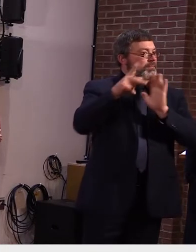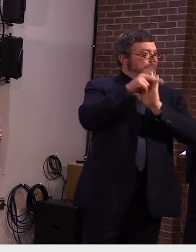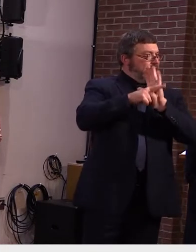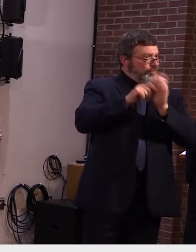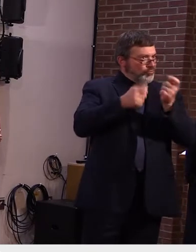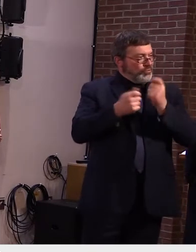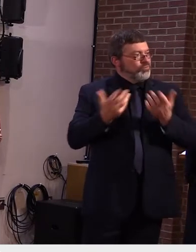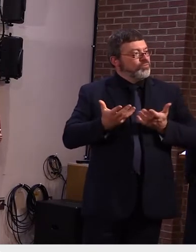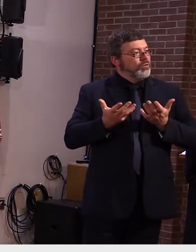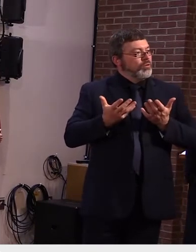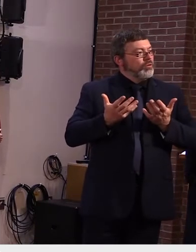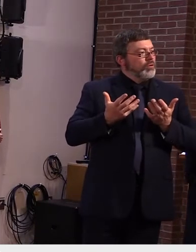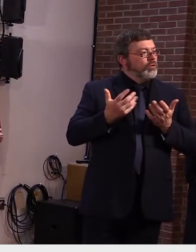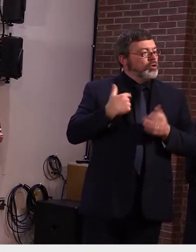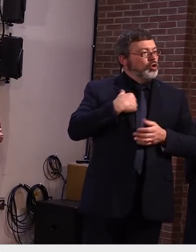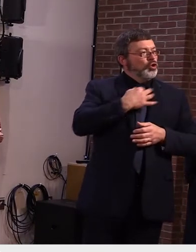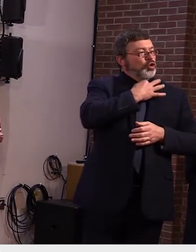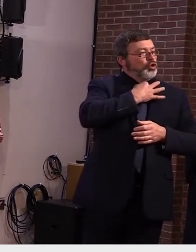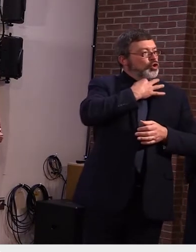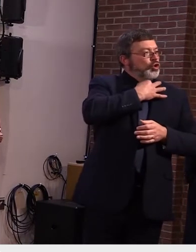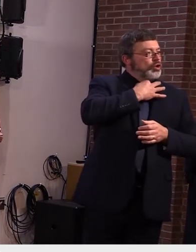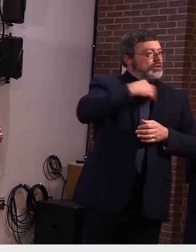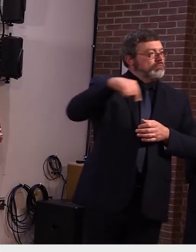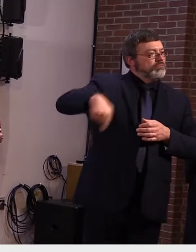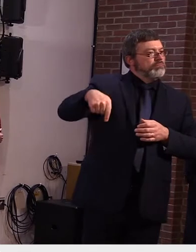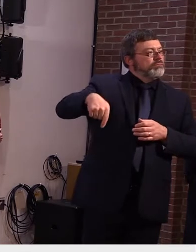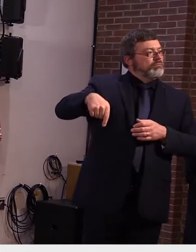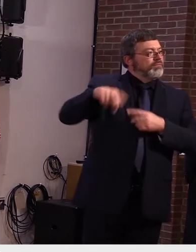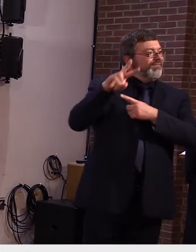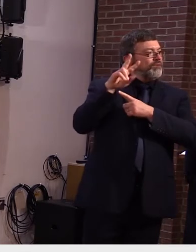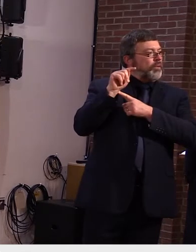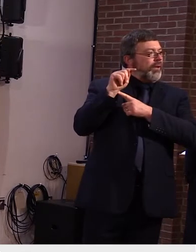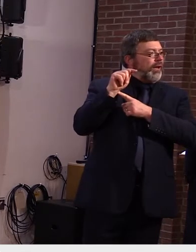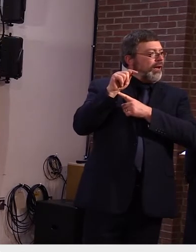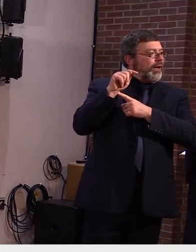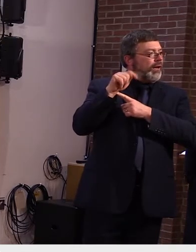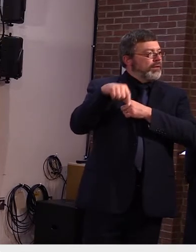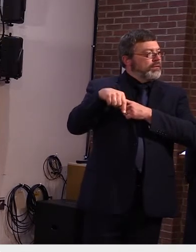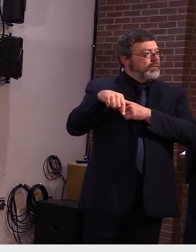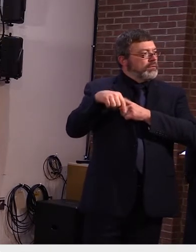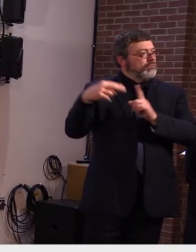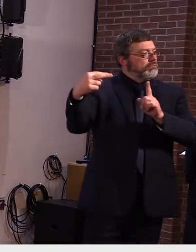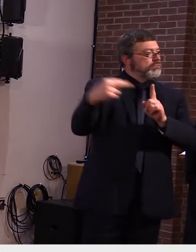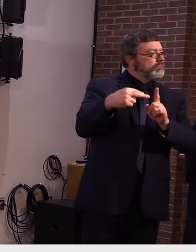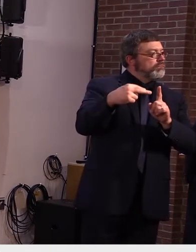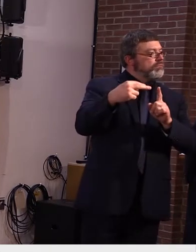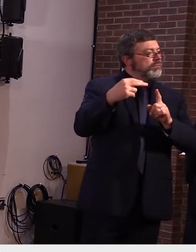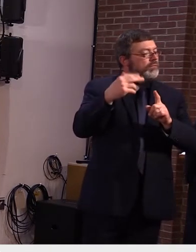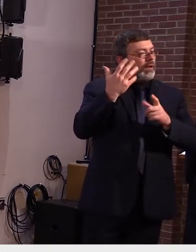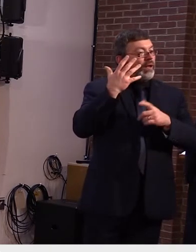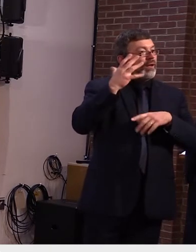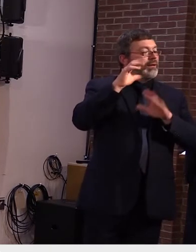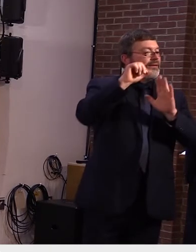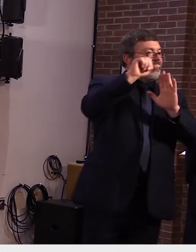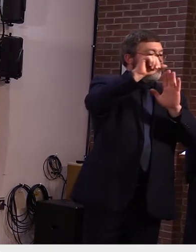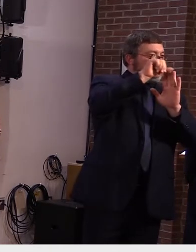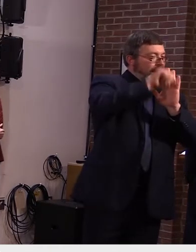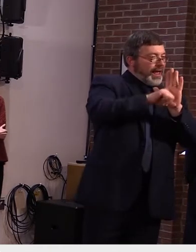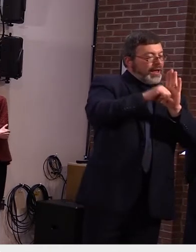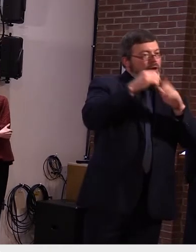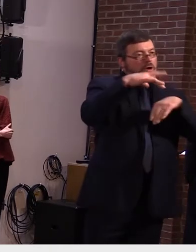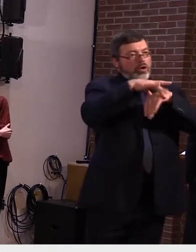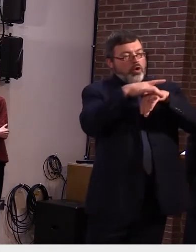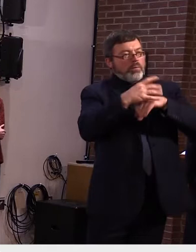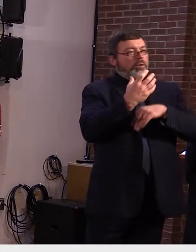-starting the state's responsibilities under the global warming solutions act there are deadlines in the next couple months for example about